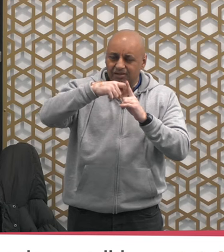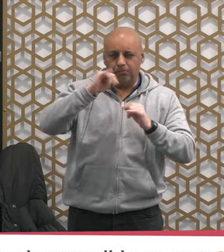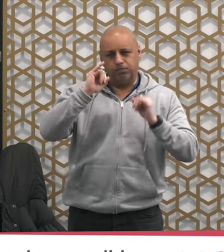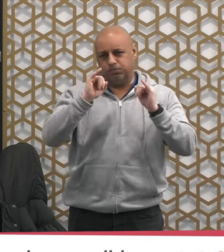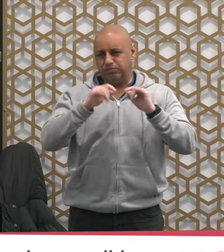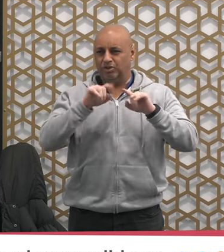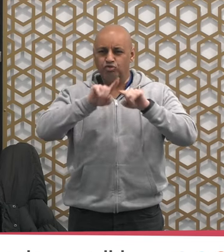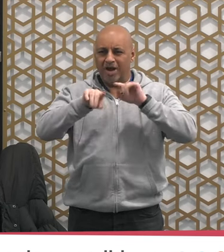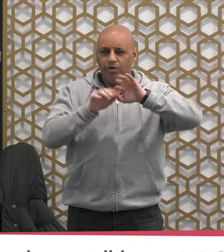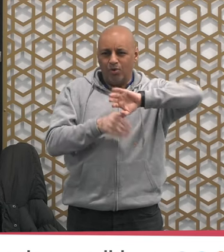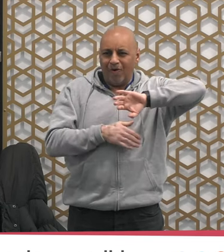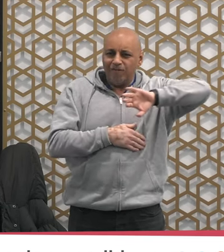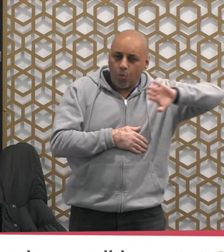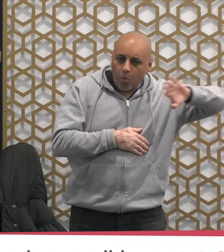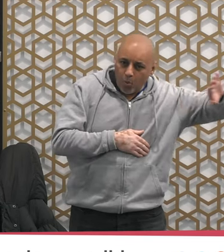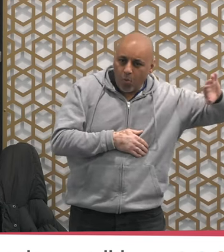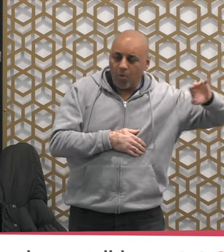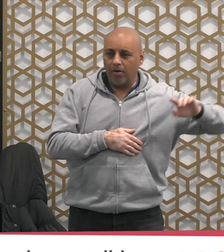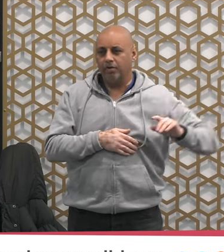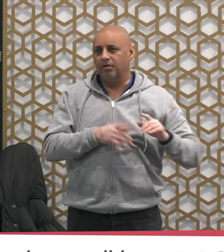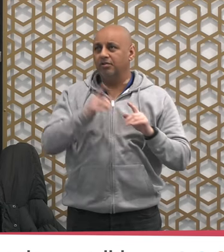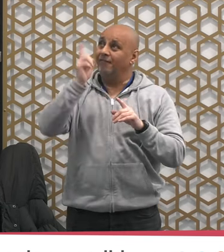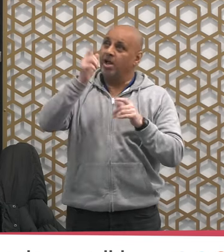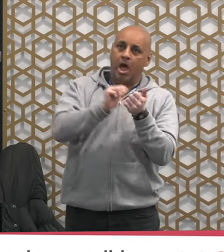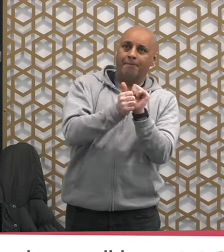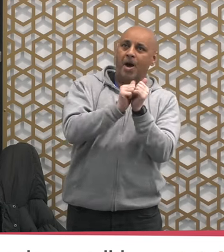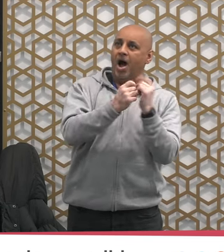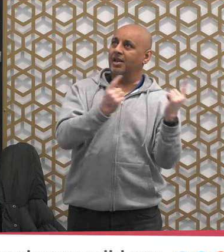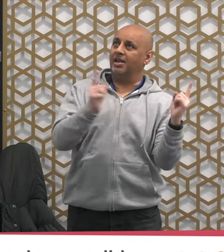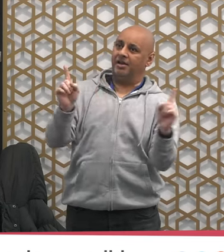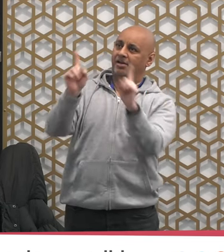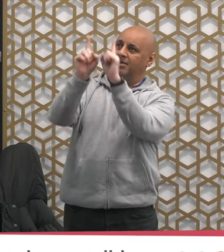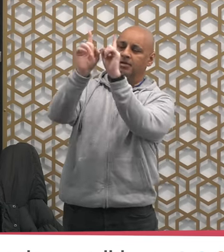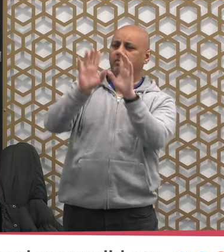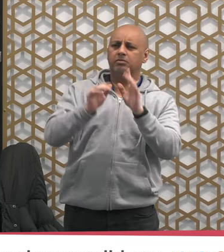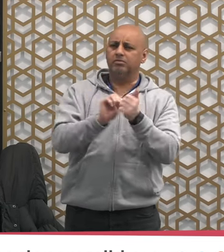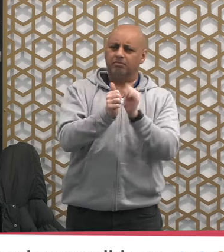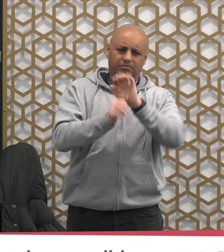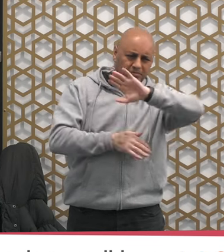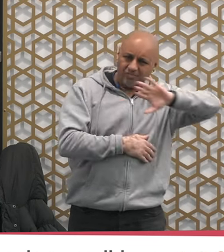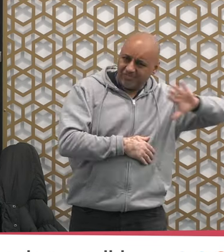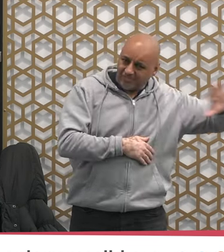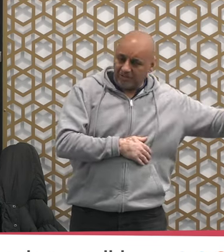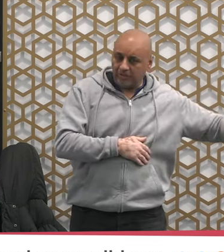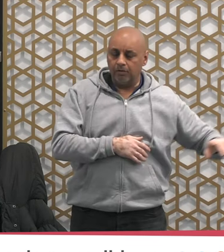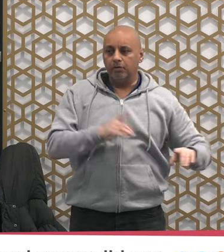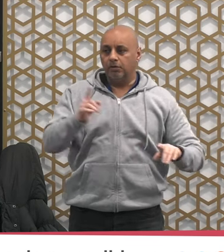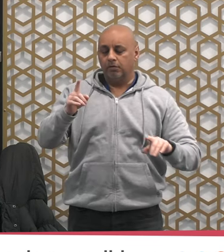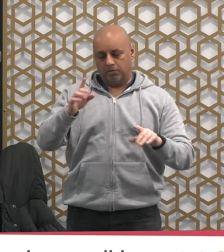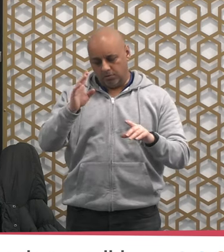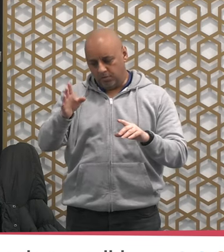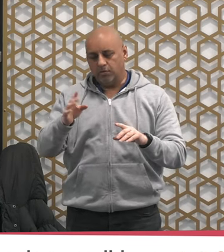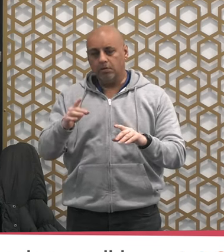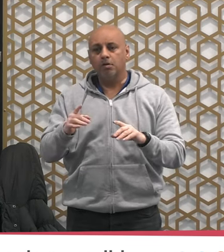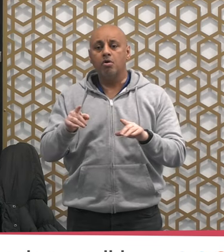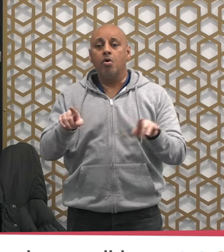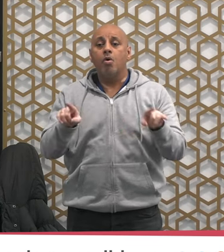is that we need to cleanse our heart we need to we need to purify our head from any kind of malice